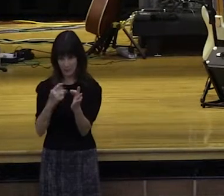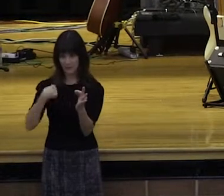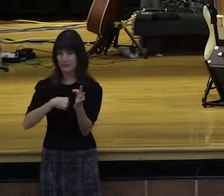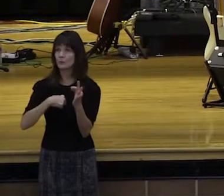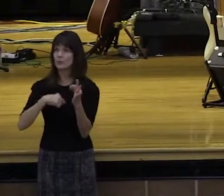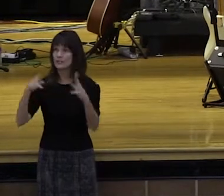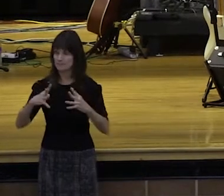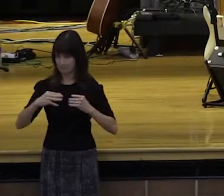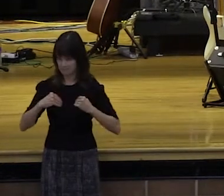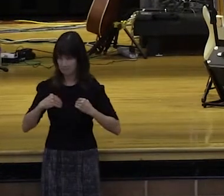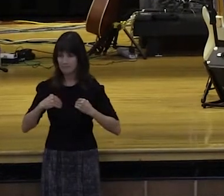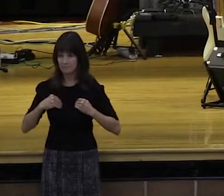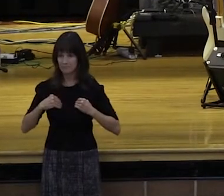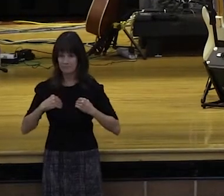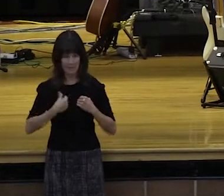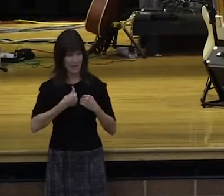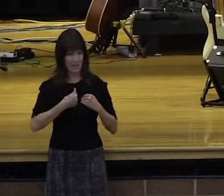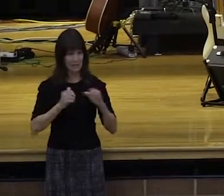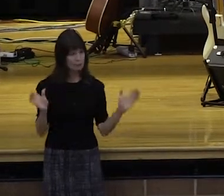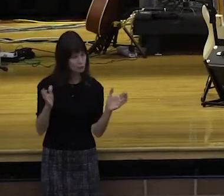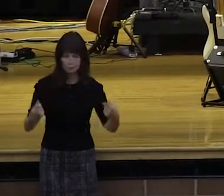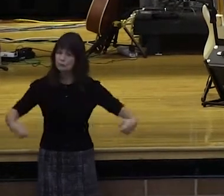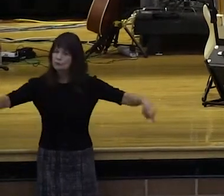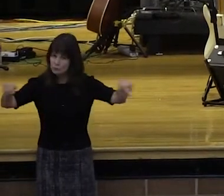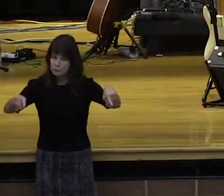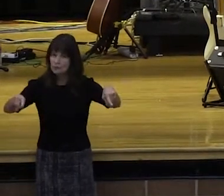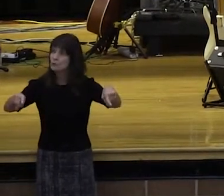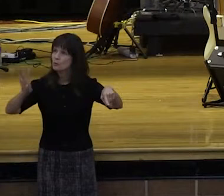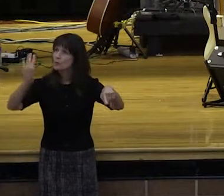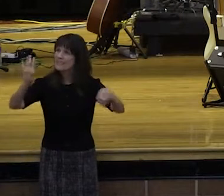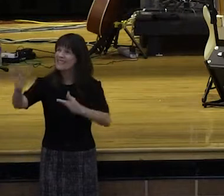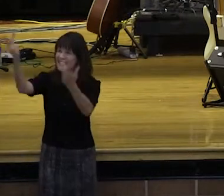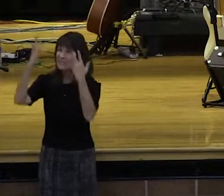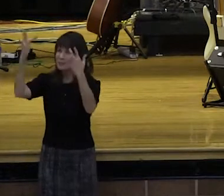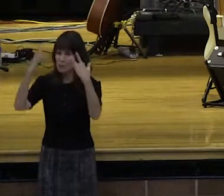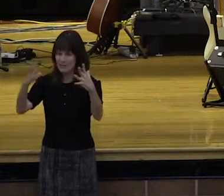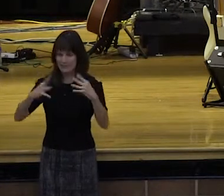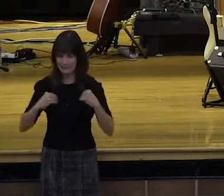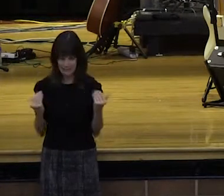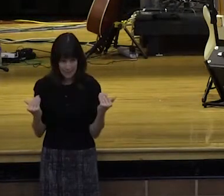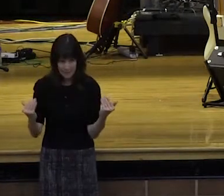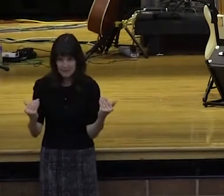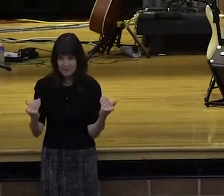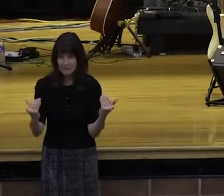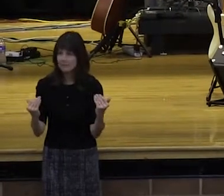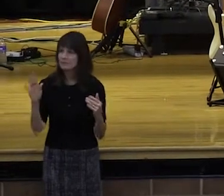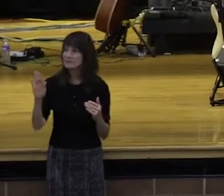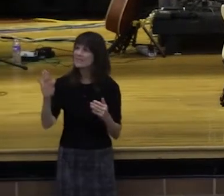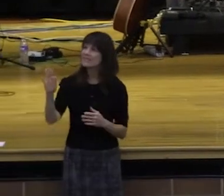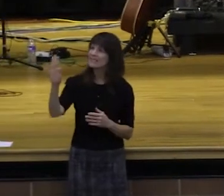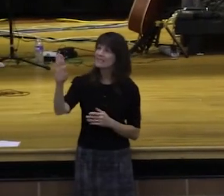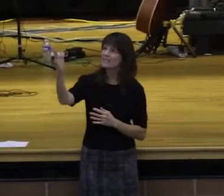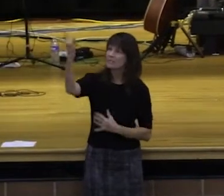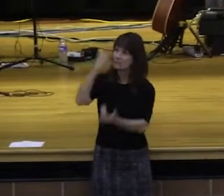urge you to live by God's mercy. I urge you. I urge you in the name of Jesus to live by God's love. I urge